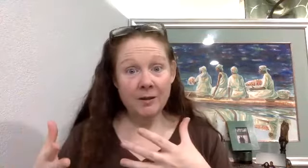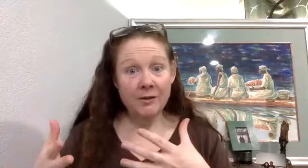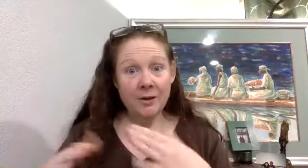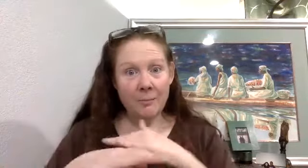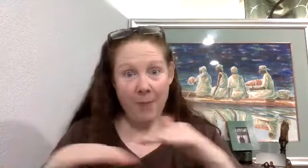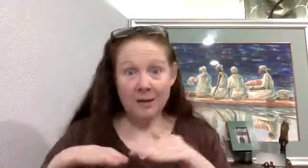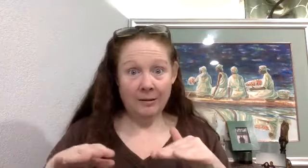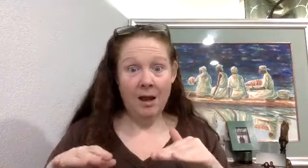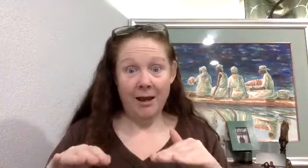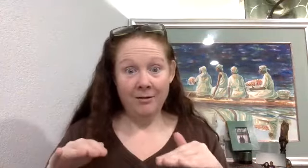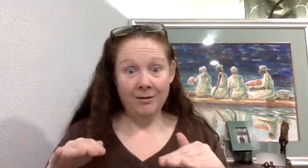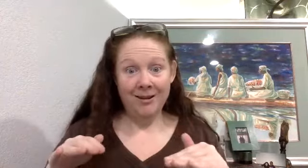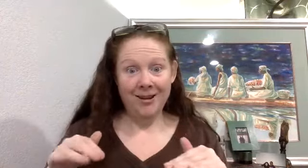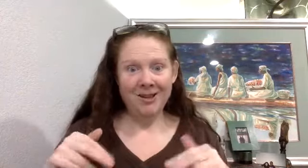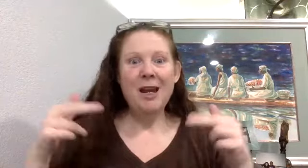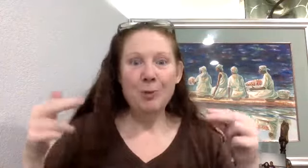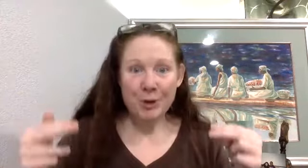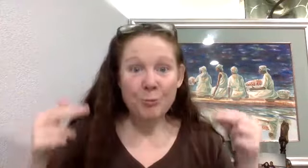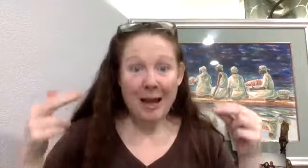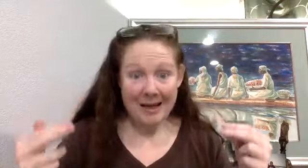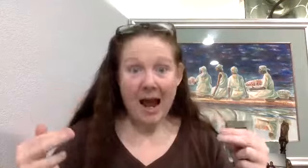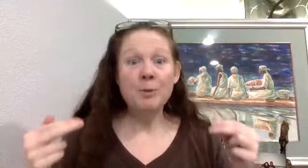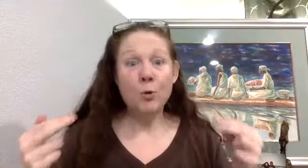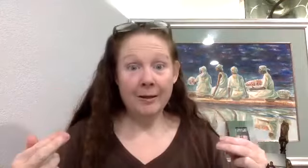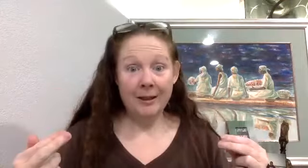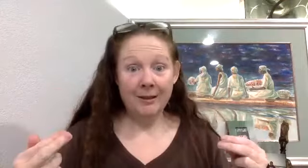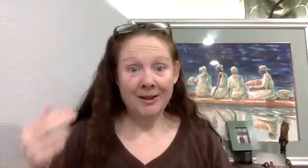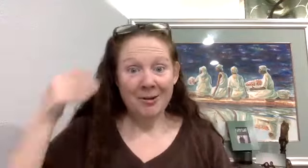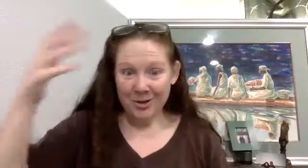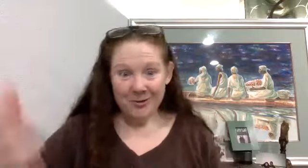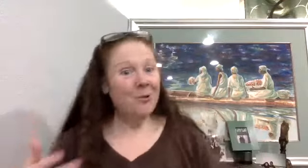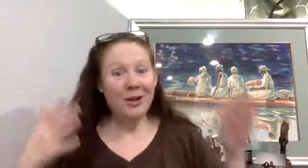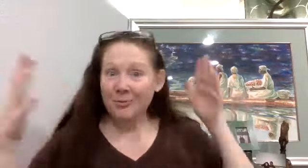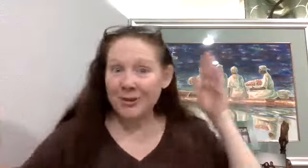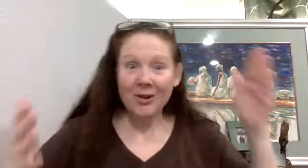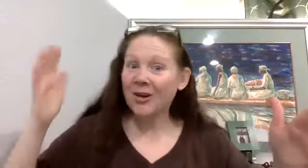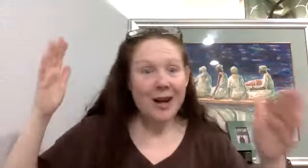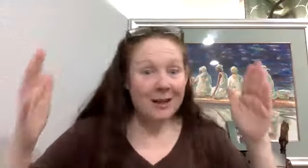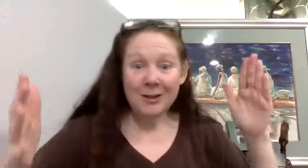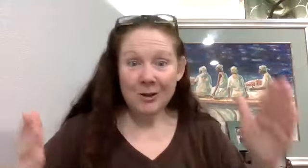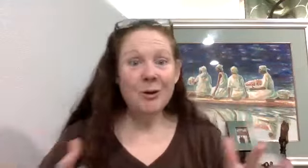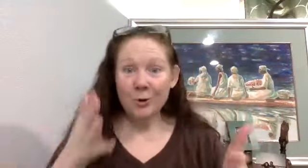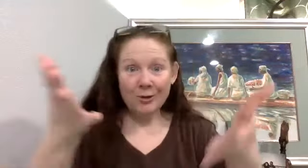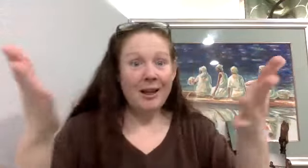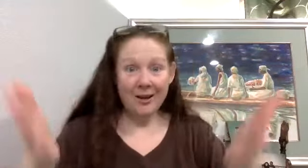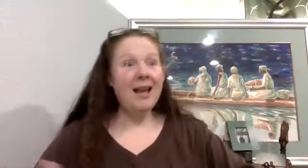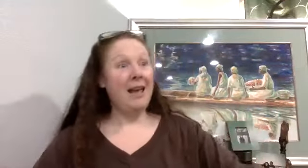baseline to be able to adapt quickly. We're doing what humans are created to do. we're like, okay,